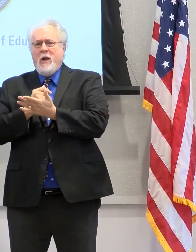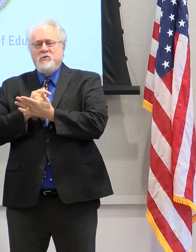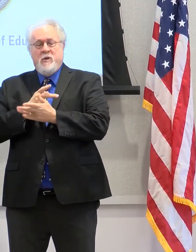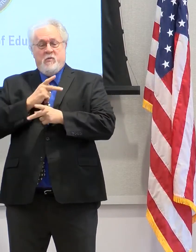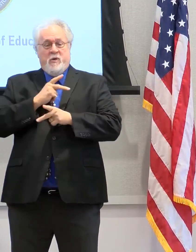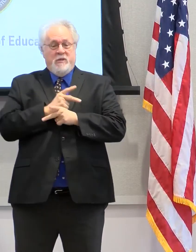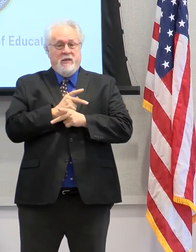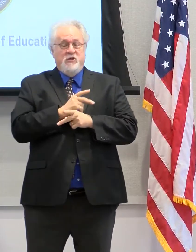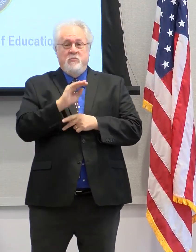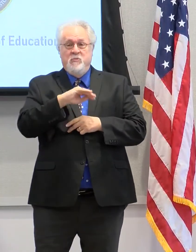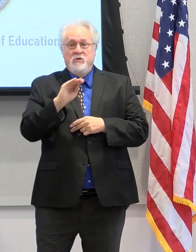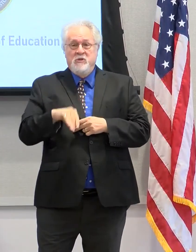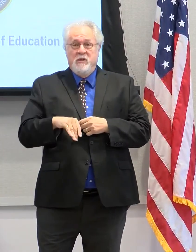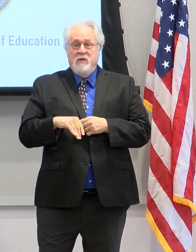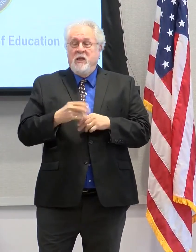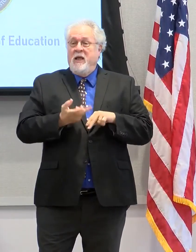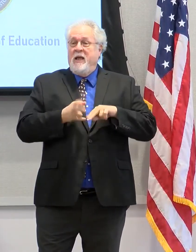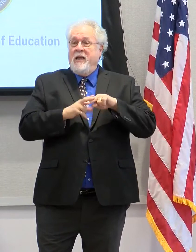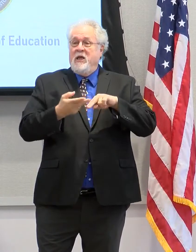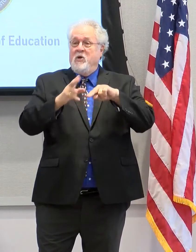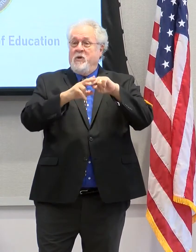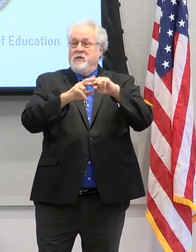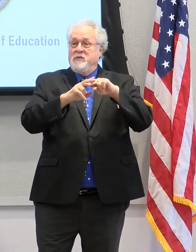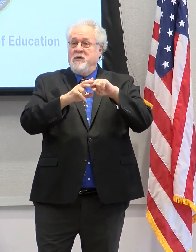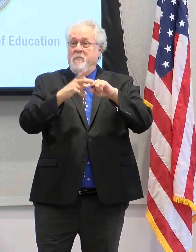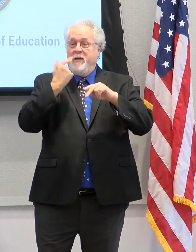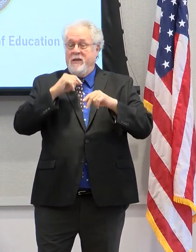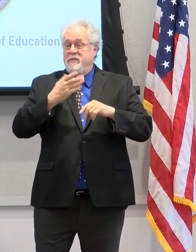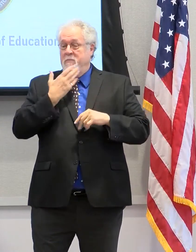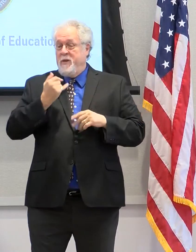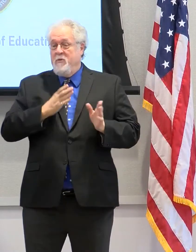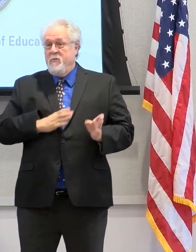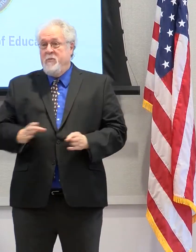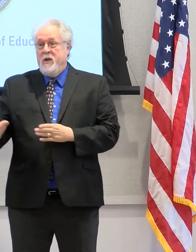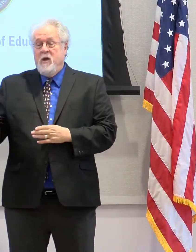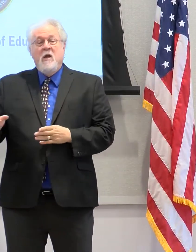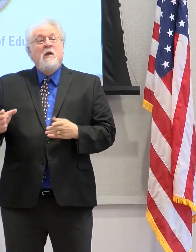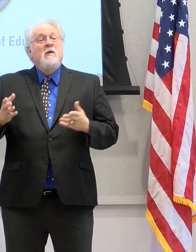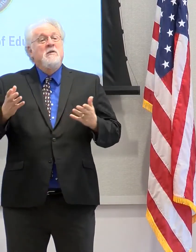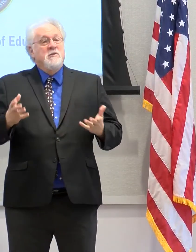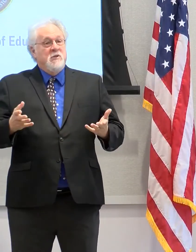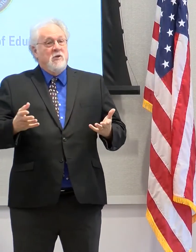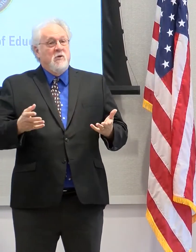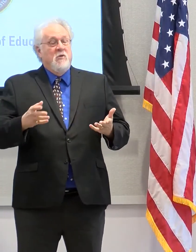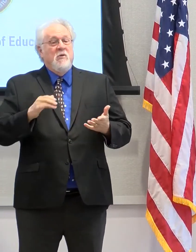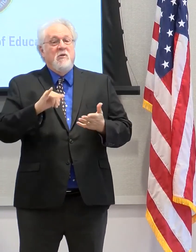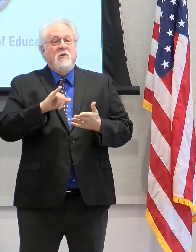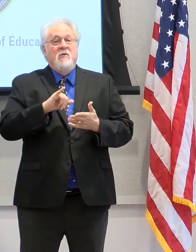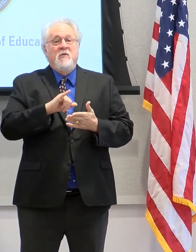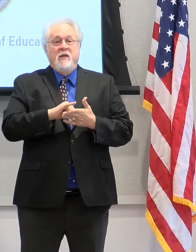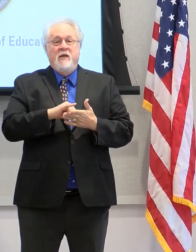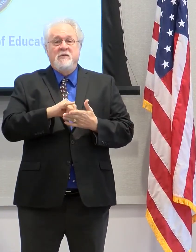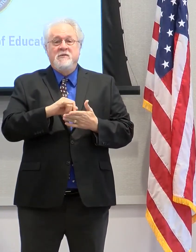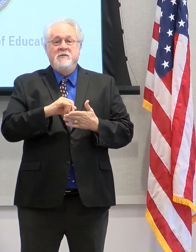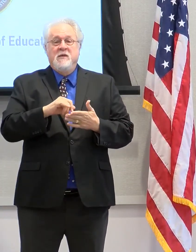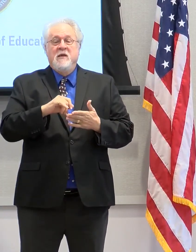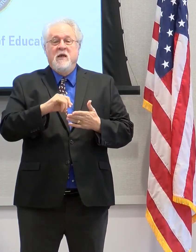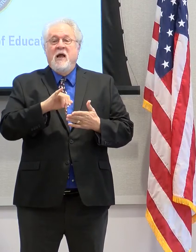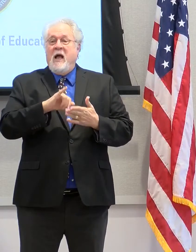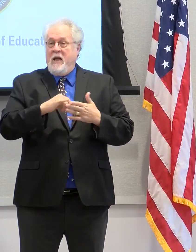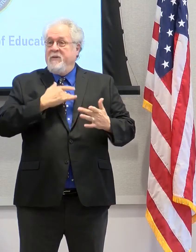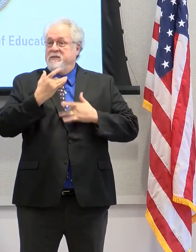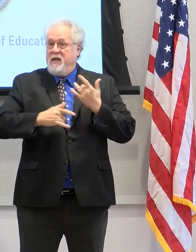rate of our four-year university increases by students being better prepared. And so these feel self-evacuum and certainly I'm